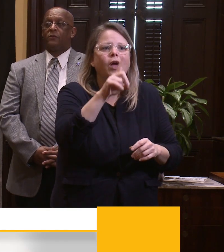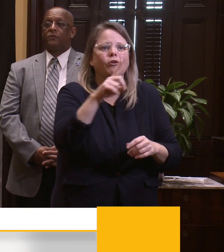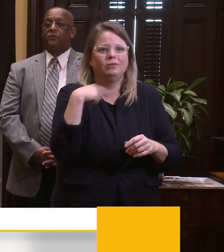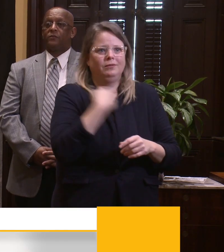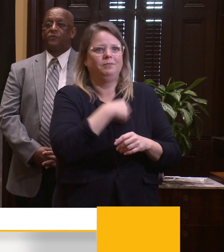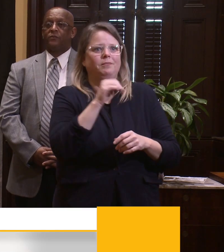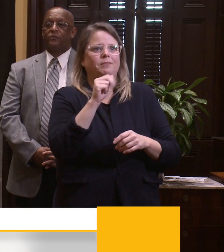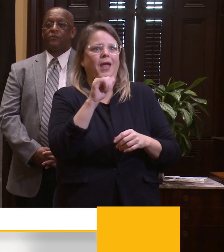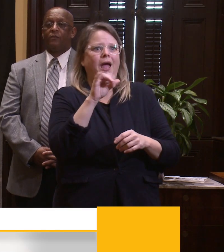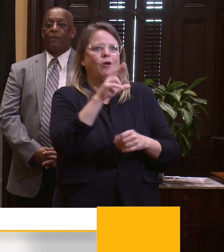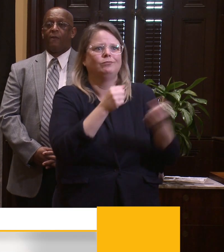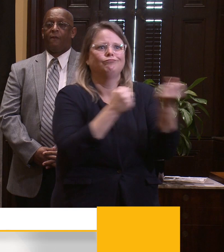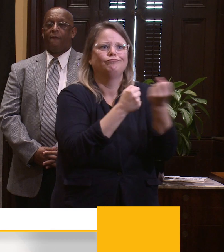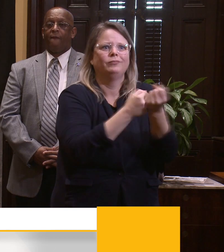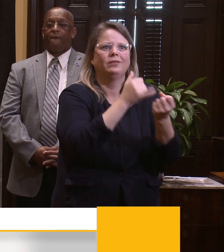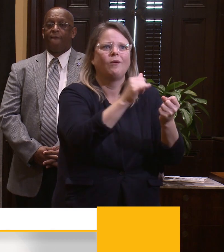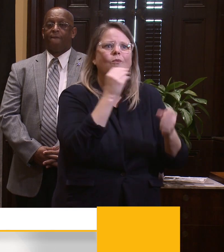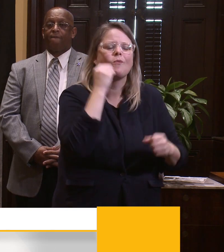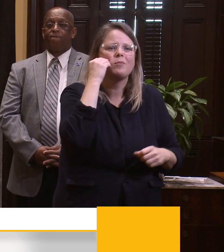is congregate living.